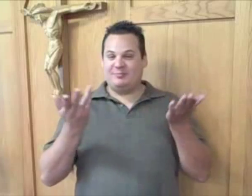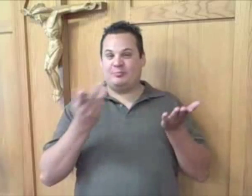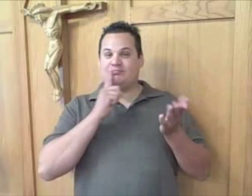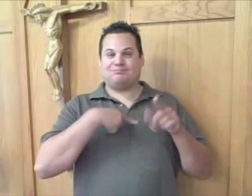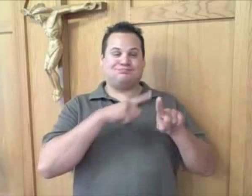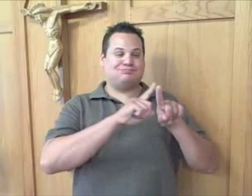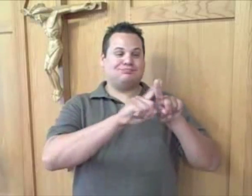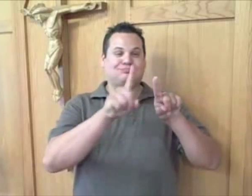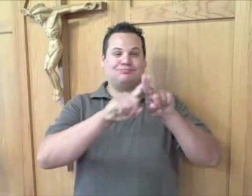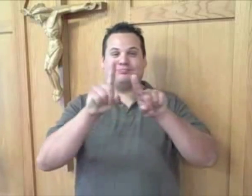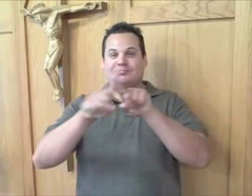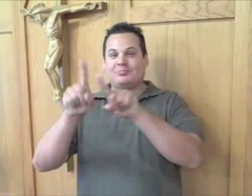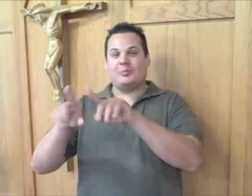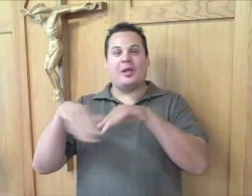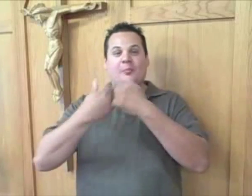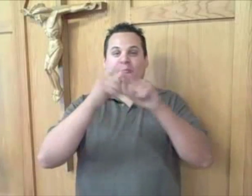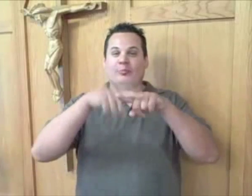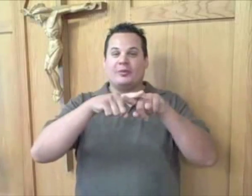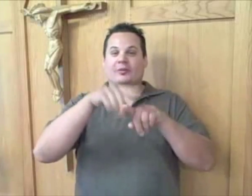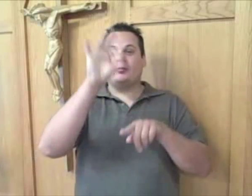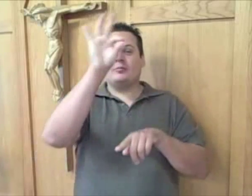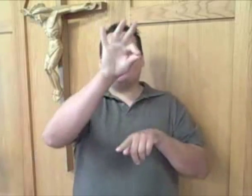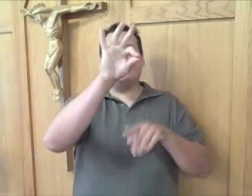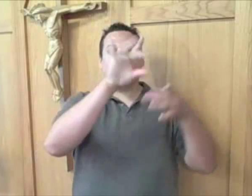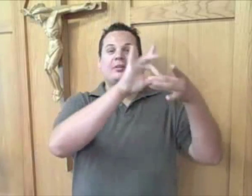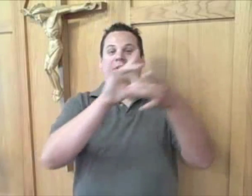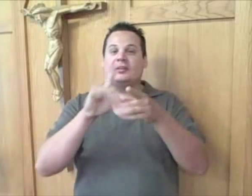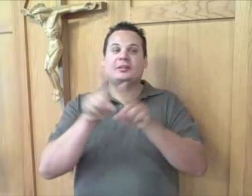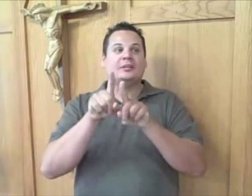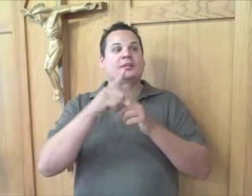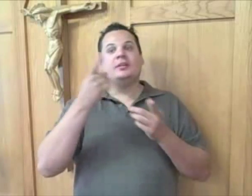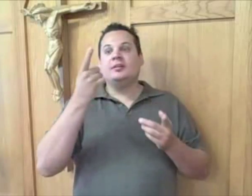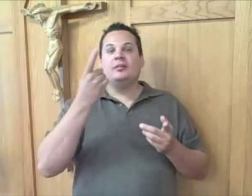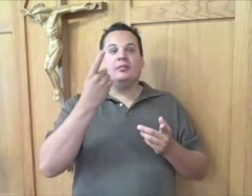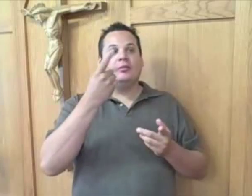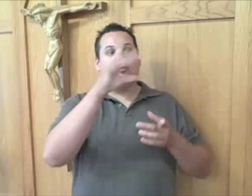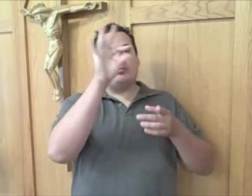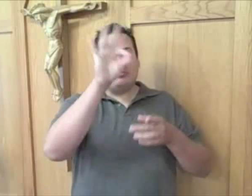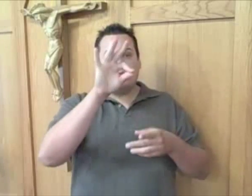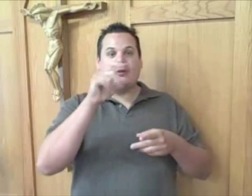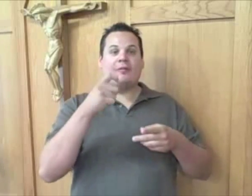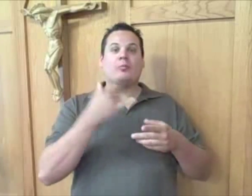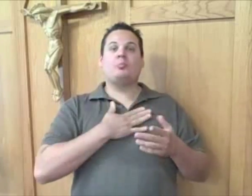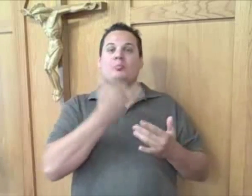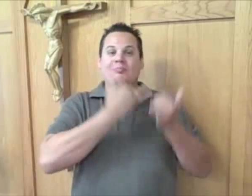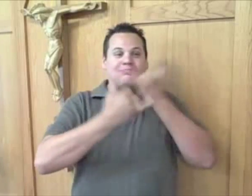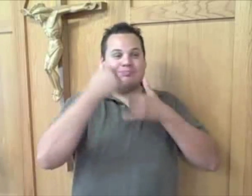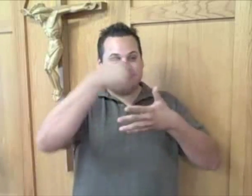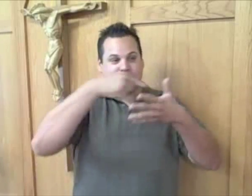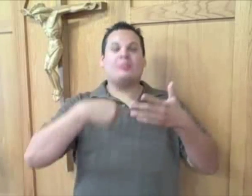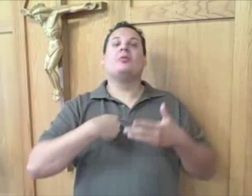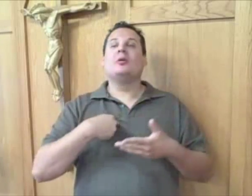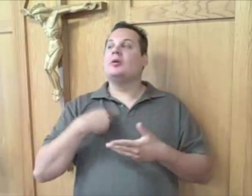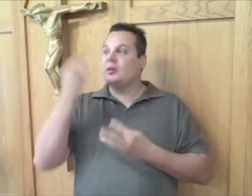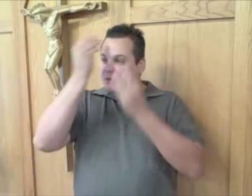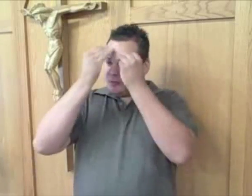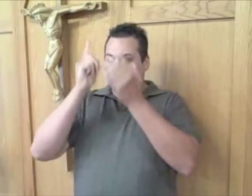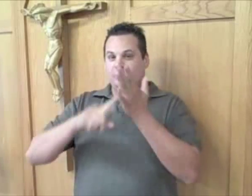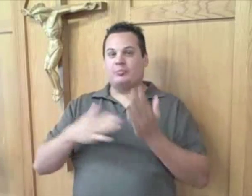Well, to be honest, I pray for a lot of different things, depending on what the homily was. If the homily was about sin,